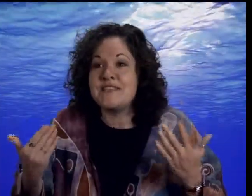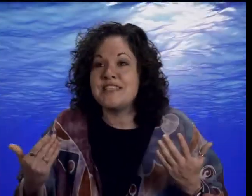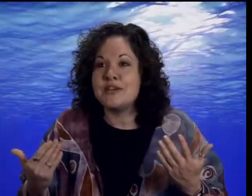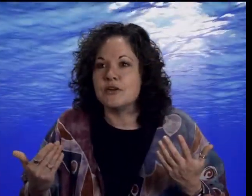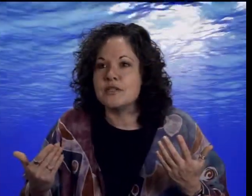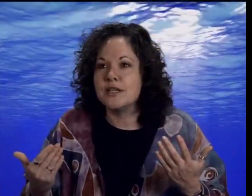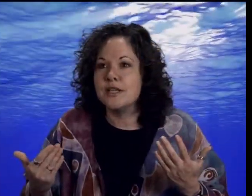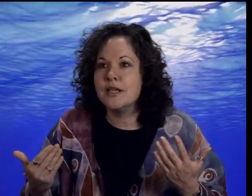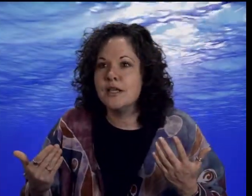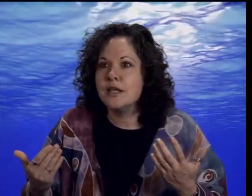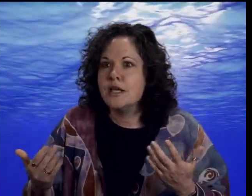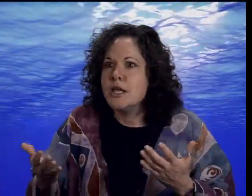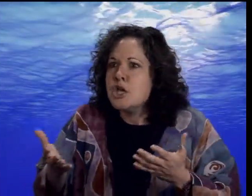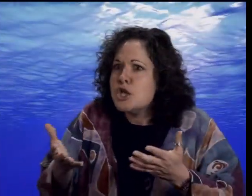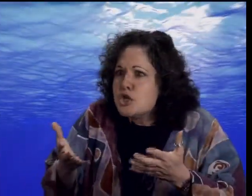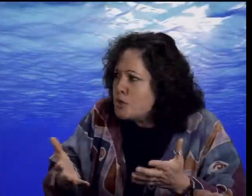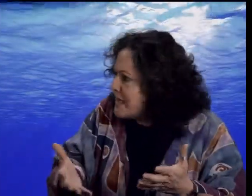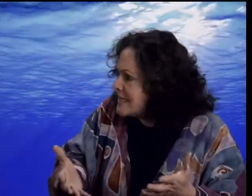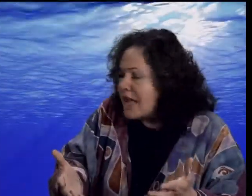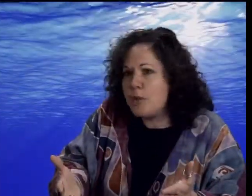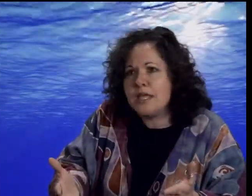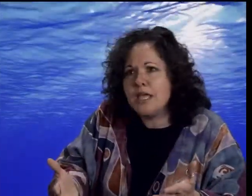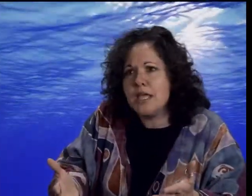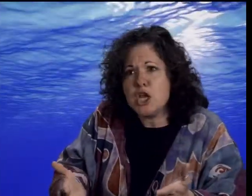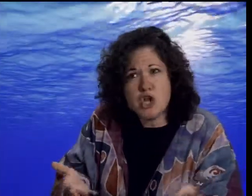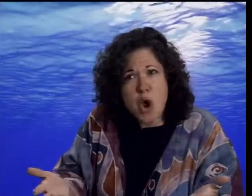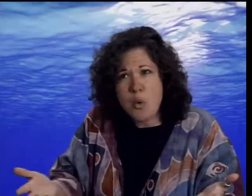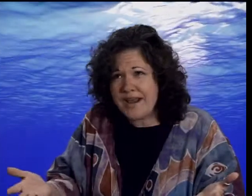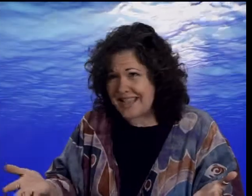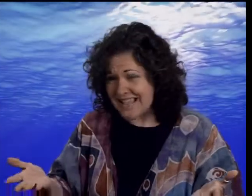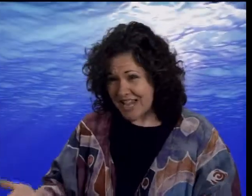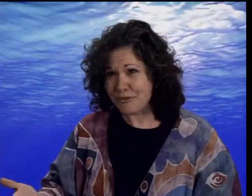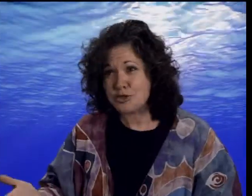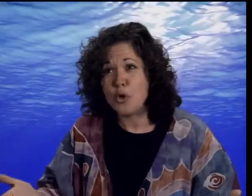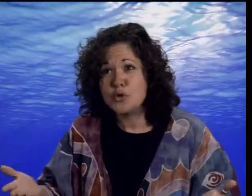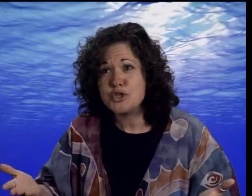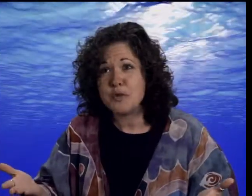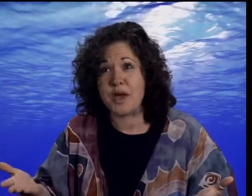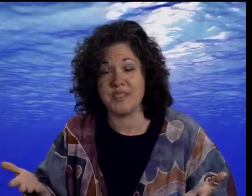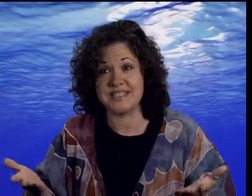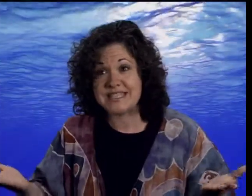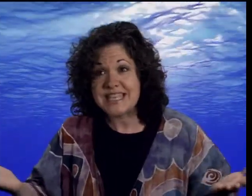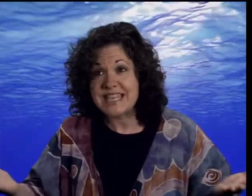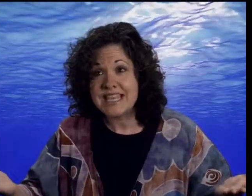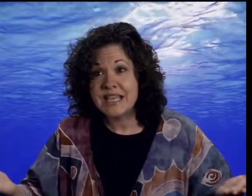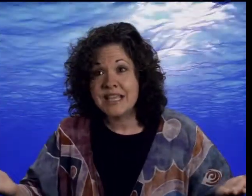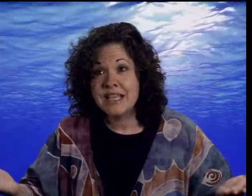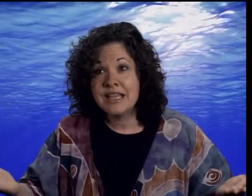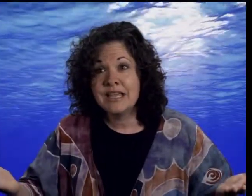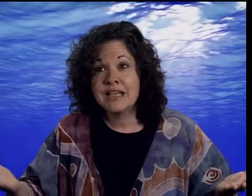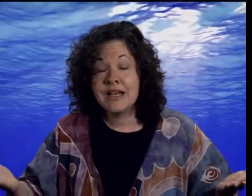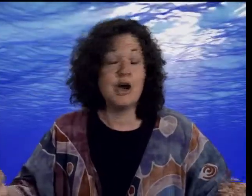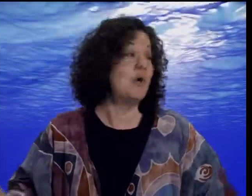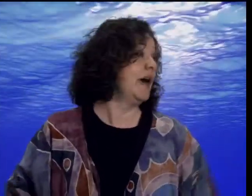his ears. You mean to tell me no one has ever told you about the sea? Well,